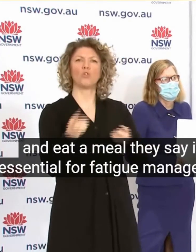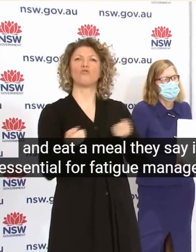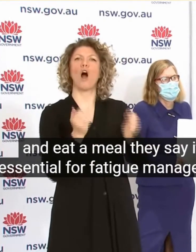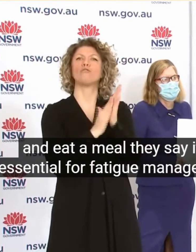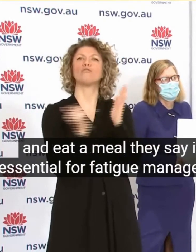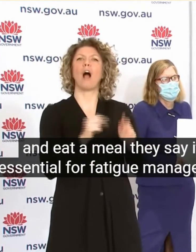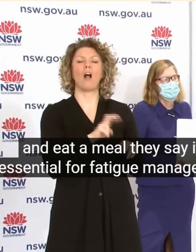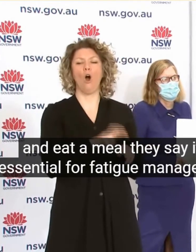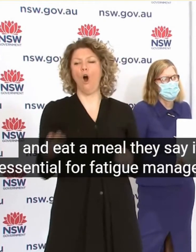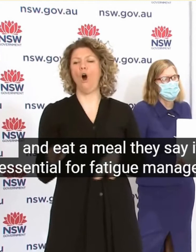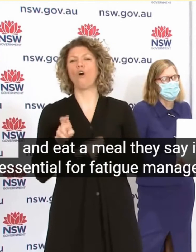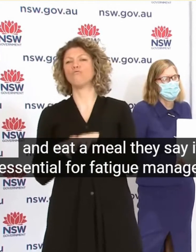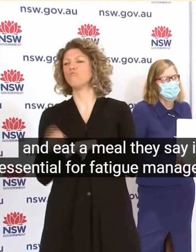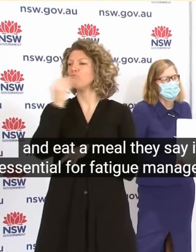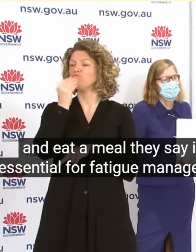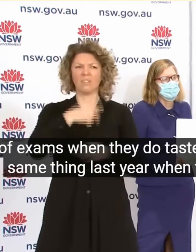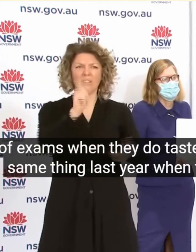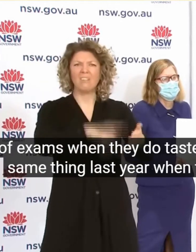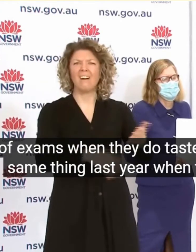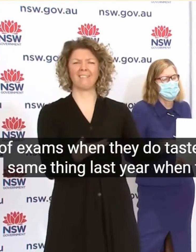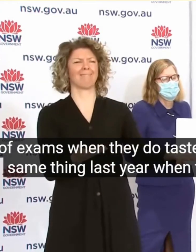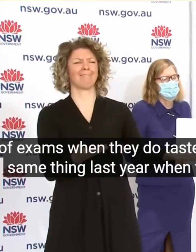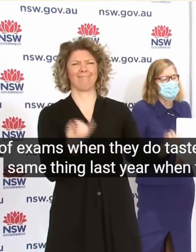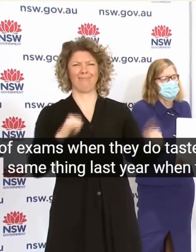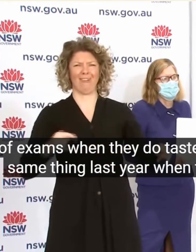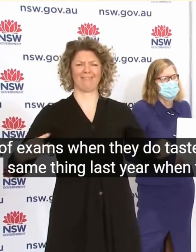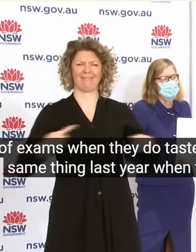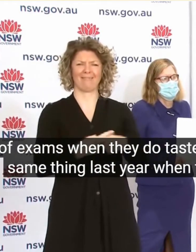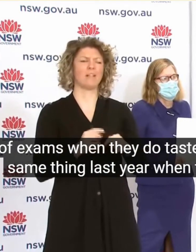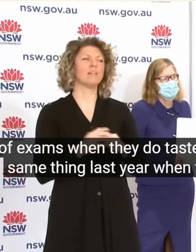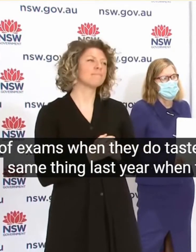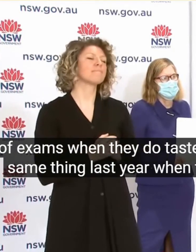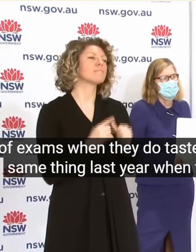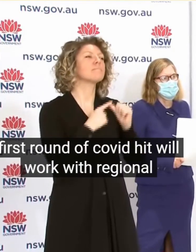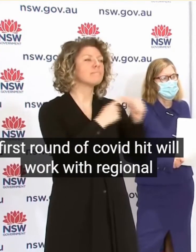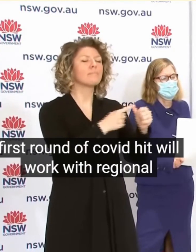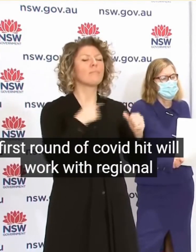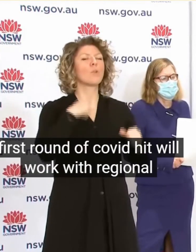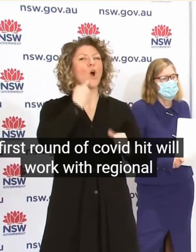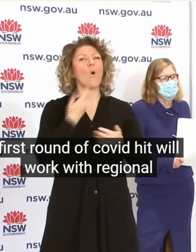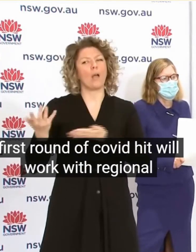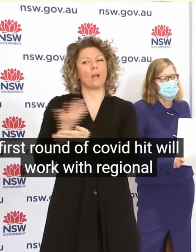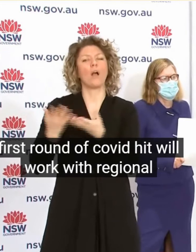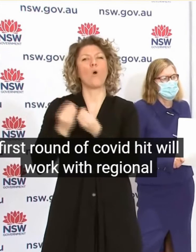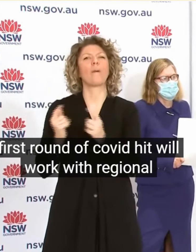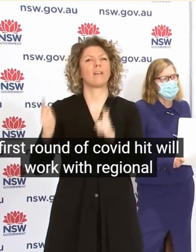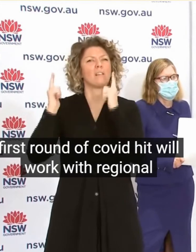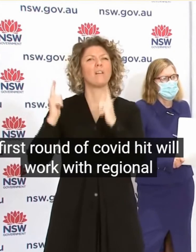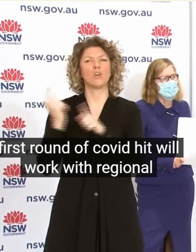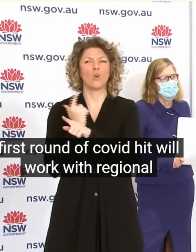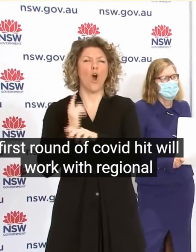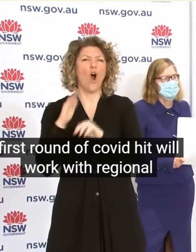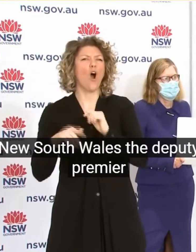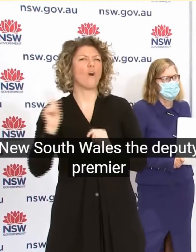When The First Round Of COVID Hit We'll Work With Regional New South Wales The Deputy Premier To Come Up With A Solution To Allow Take